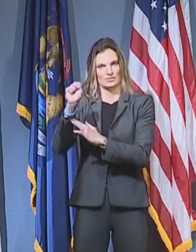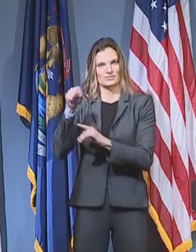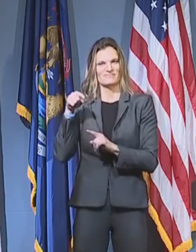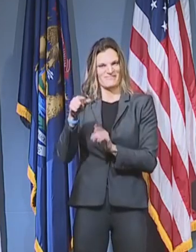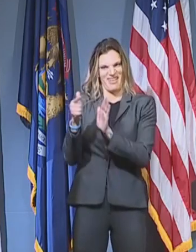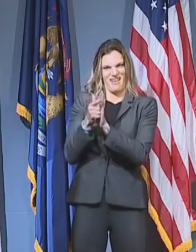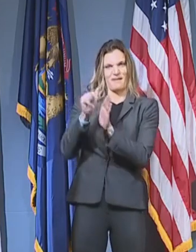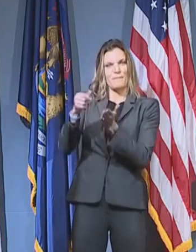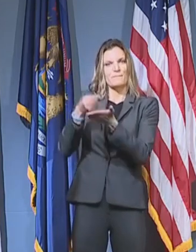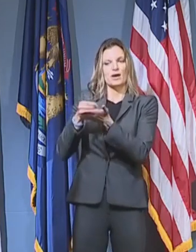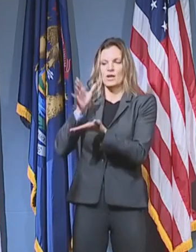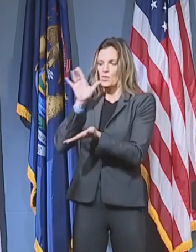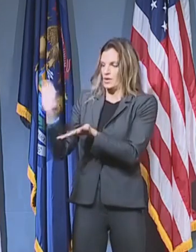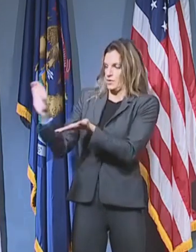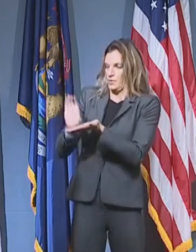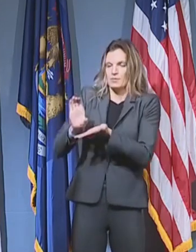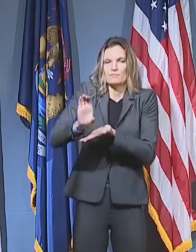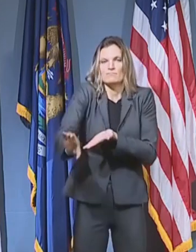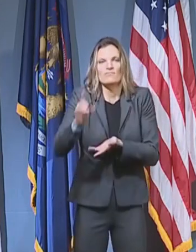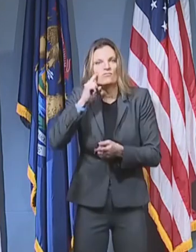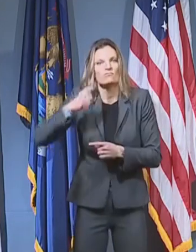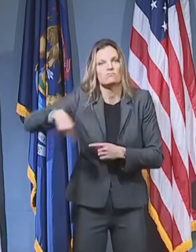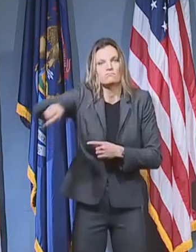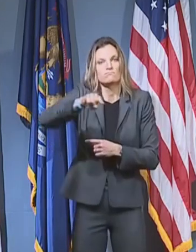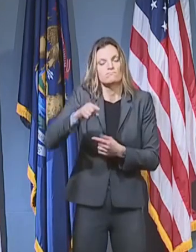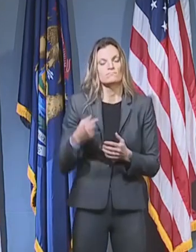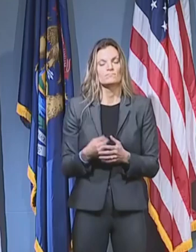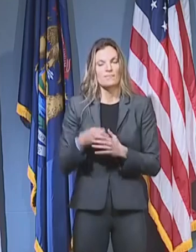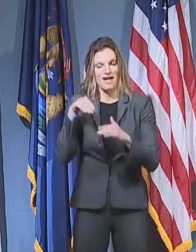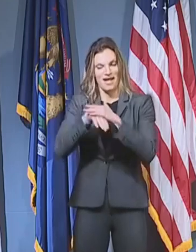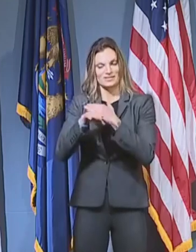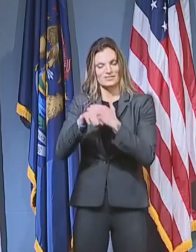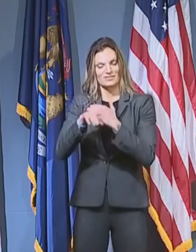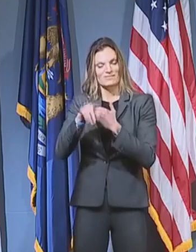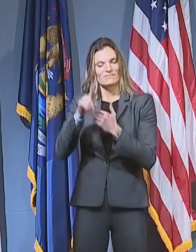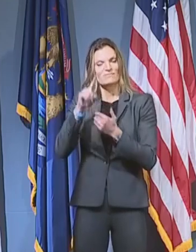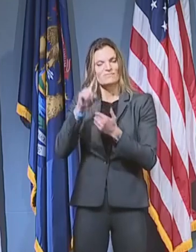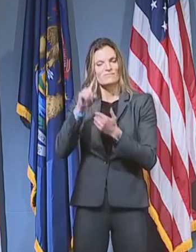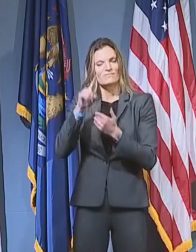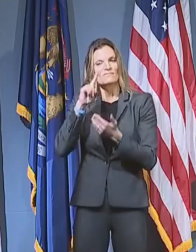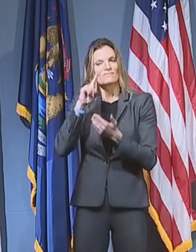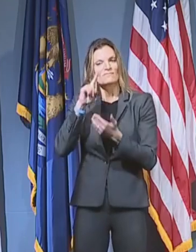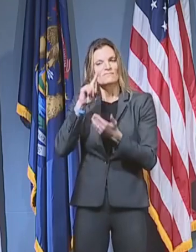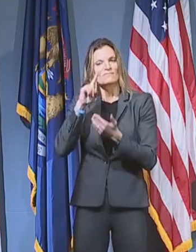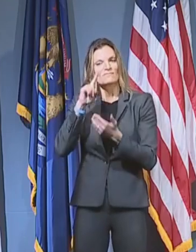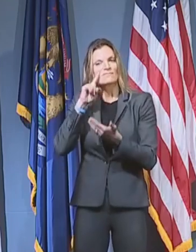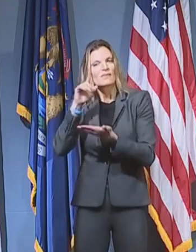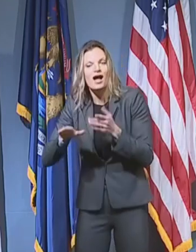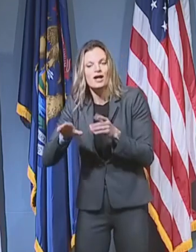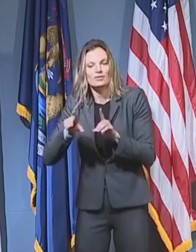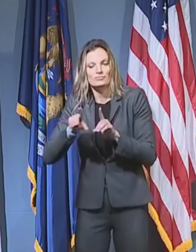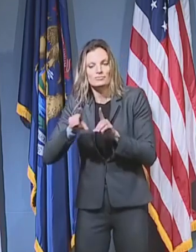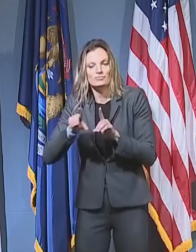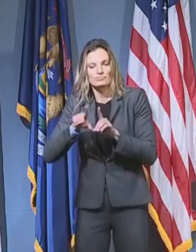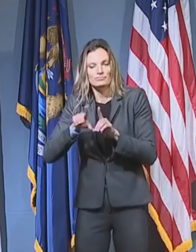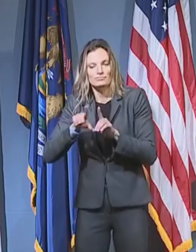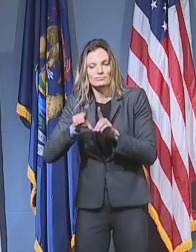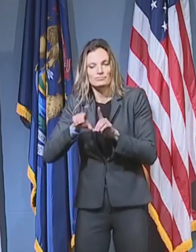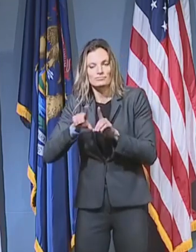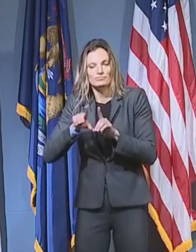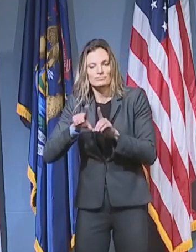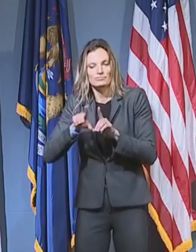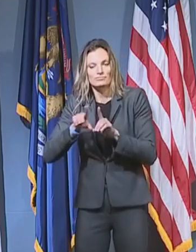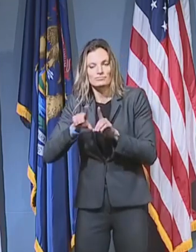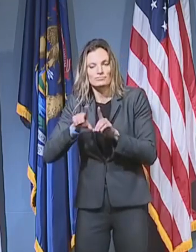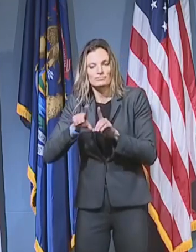Tuition-free access to get an associate degree or an industry-recognized occupational certificate is a chance for